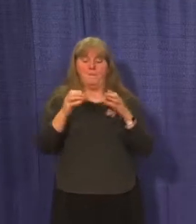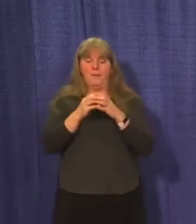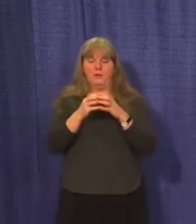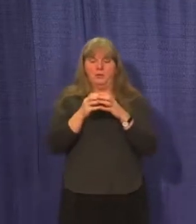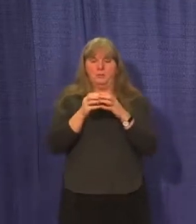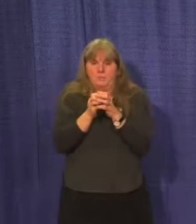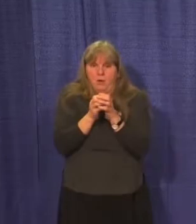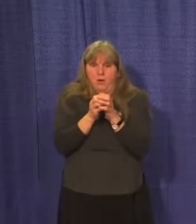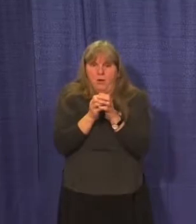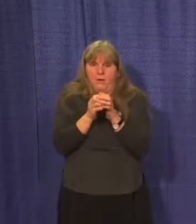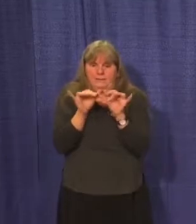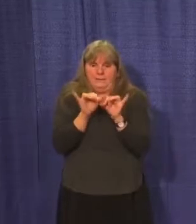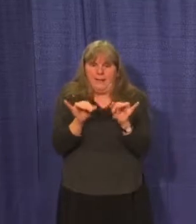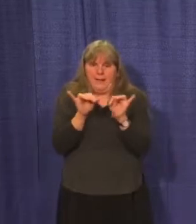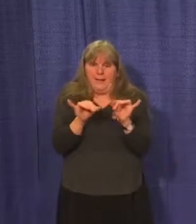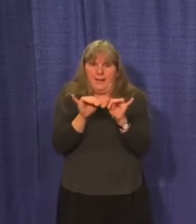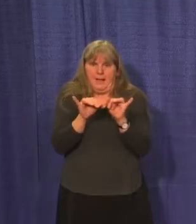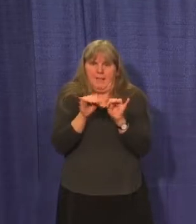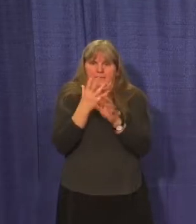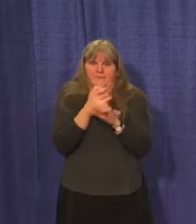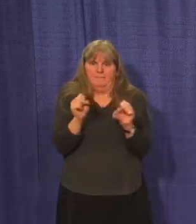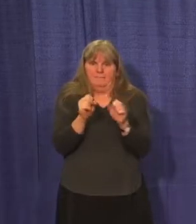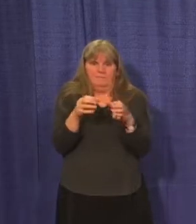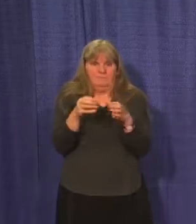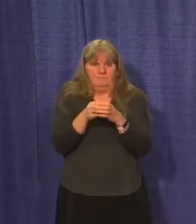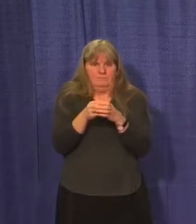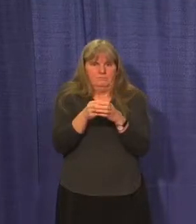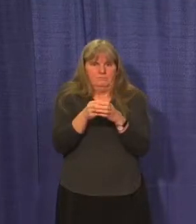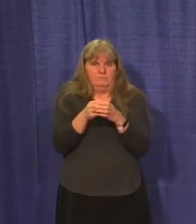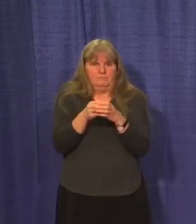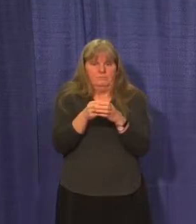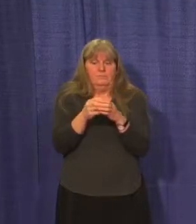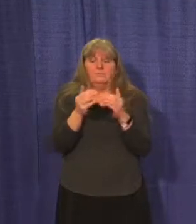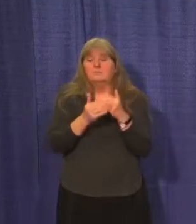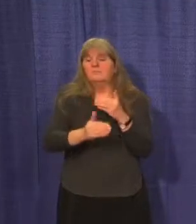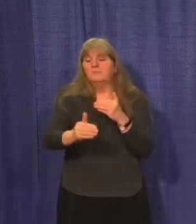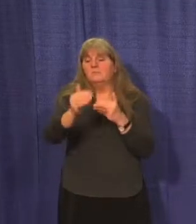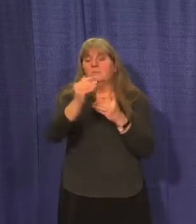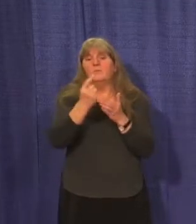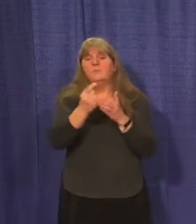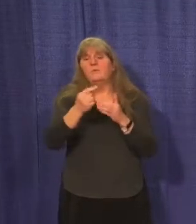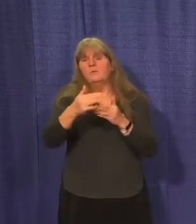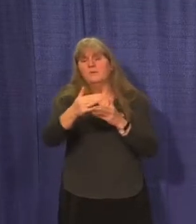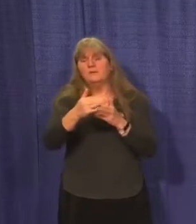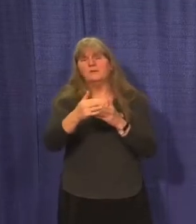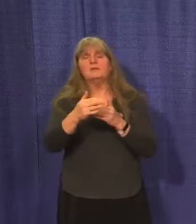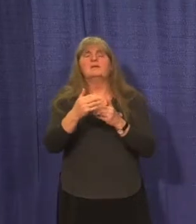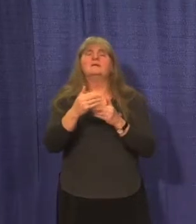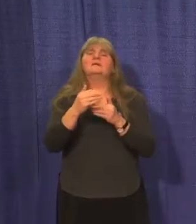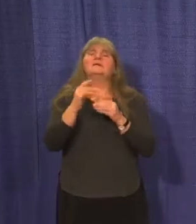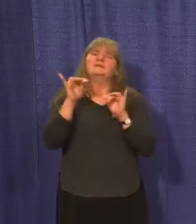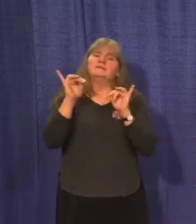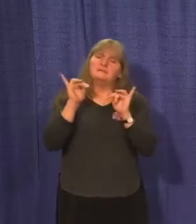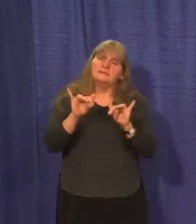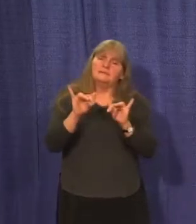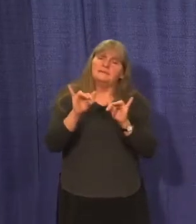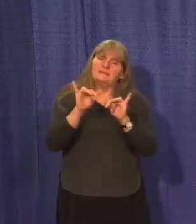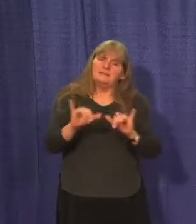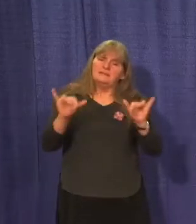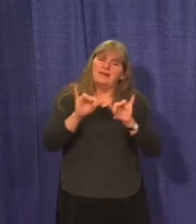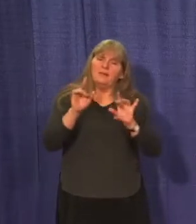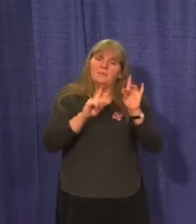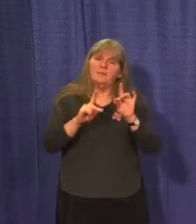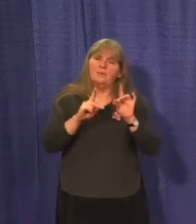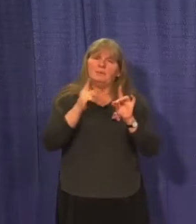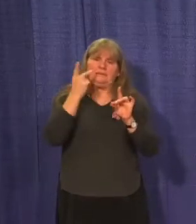and consistent and safe. For the weeks ahead, I urge you to stay consistent with who you see in your social